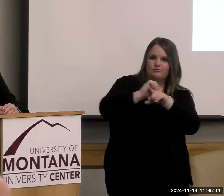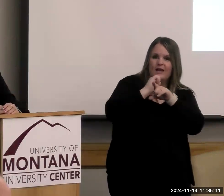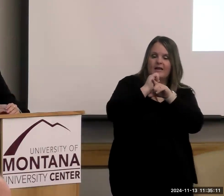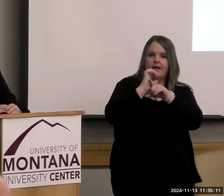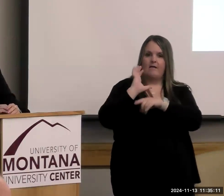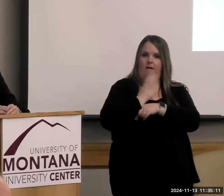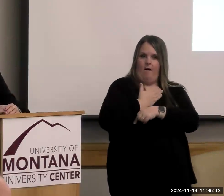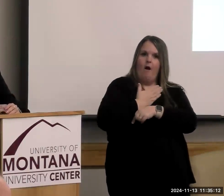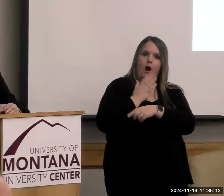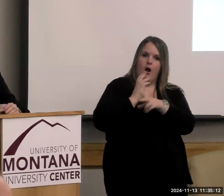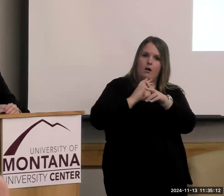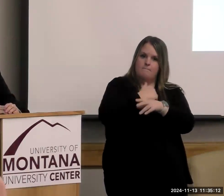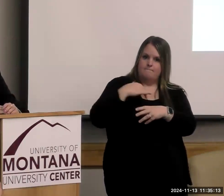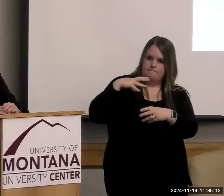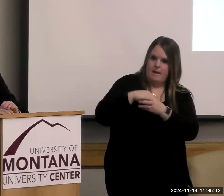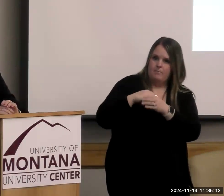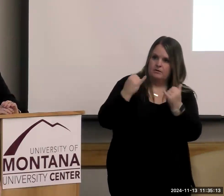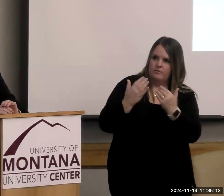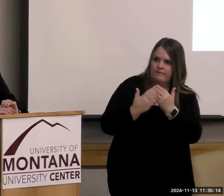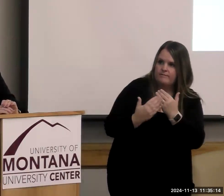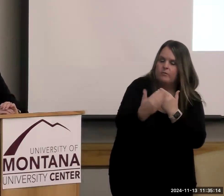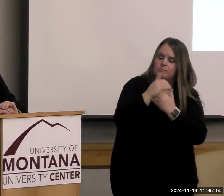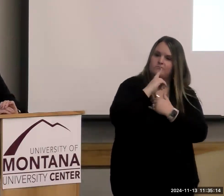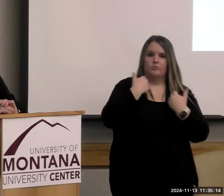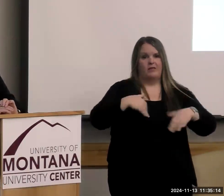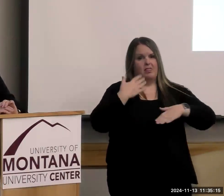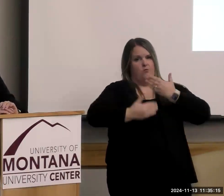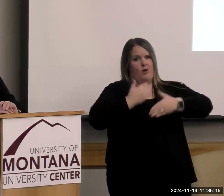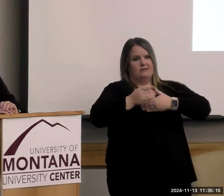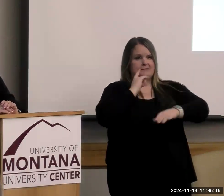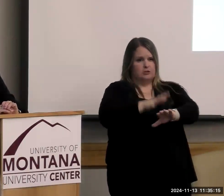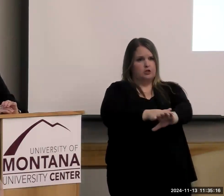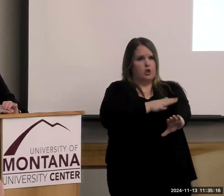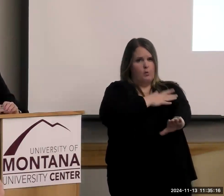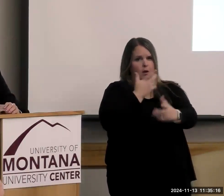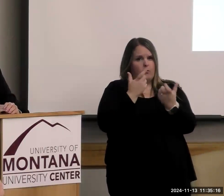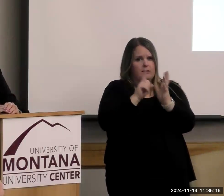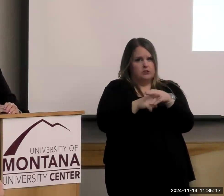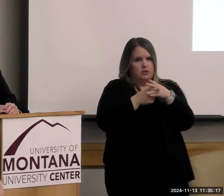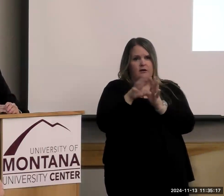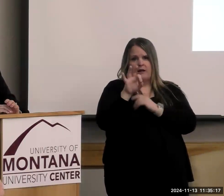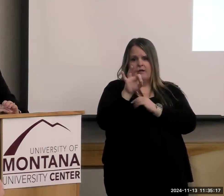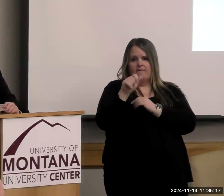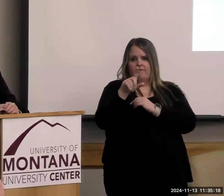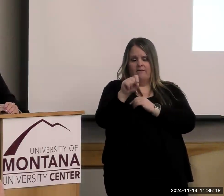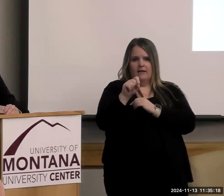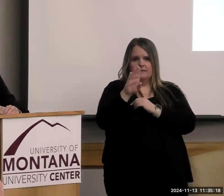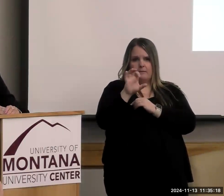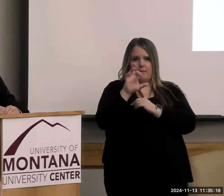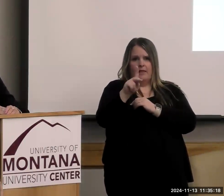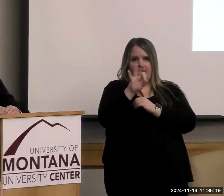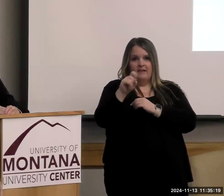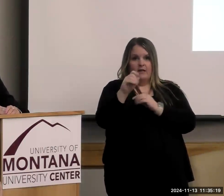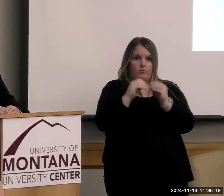and moving forward, and it's kind of a slow process, but that's how we started Fast Black Feet, and we are over a million-dollar organization